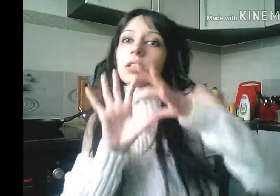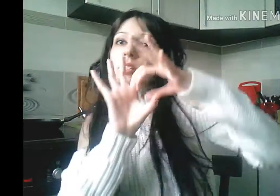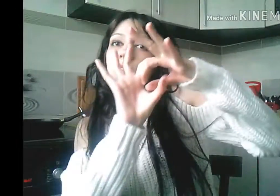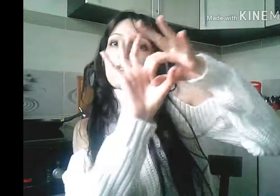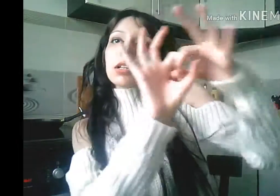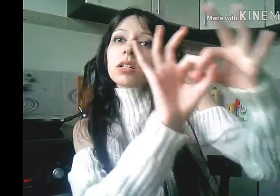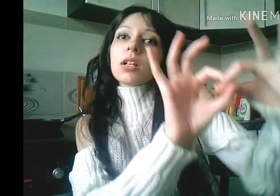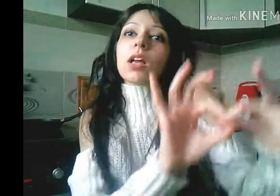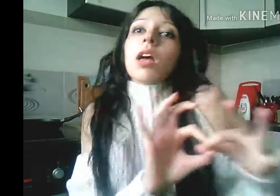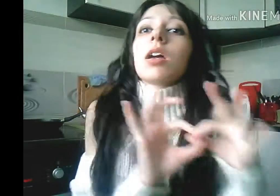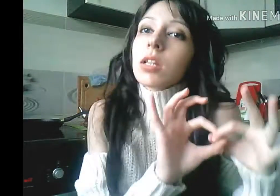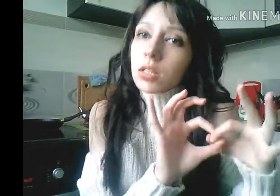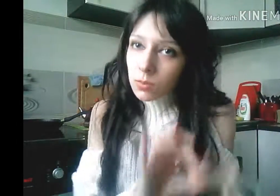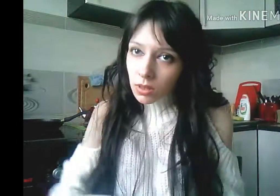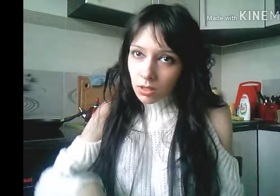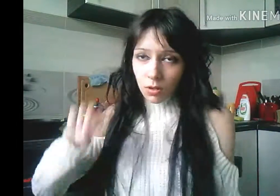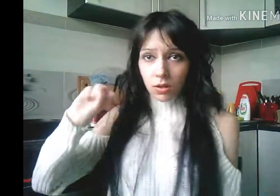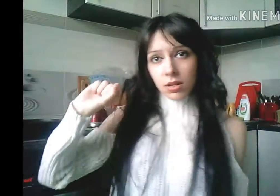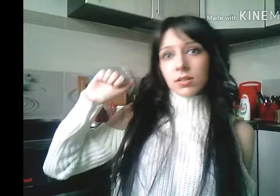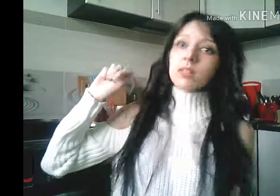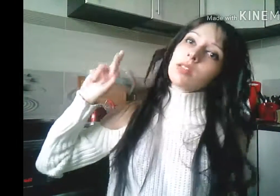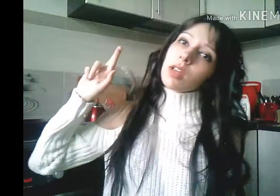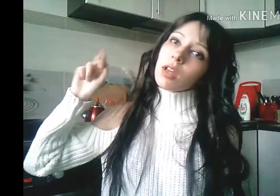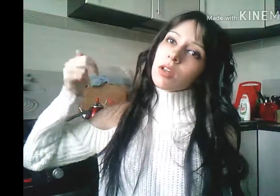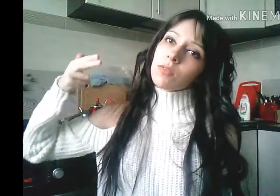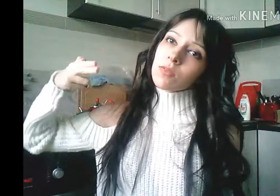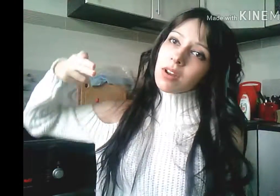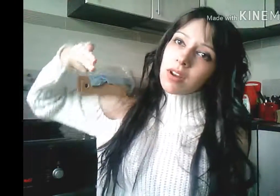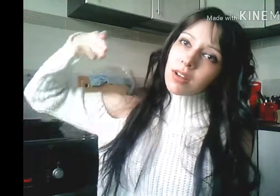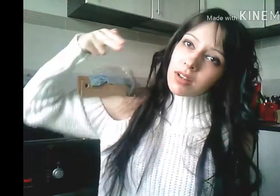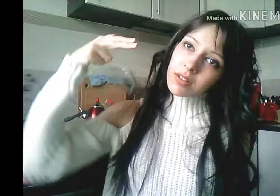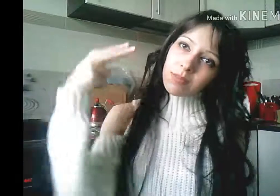destiny lies with her? Sarah,